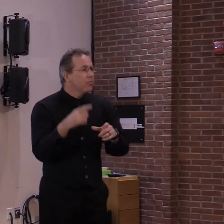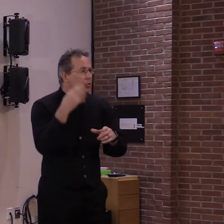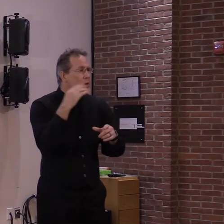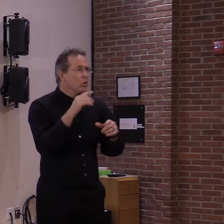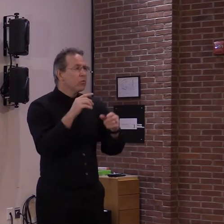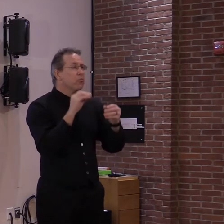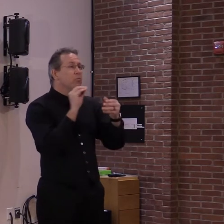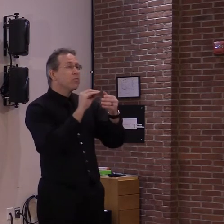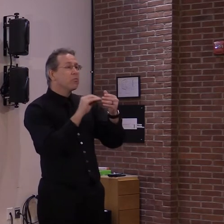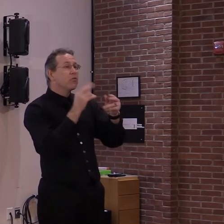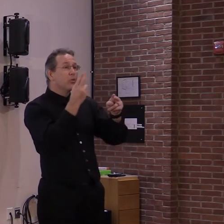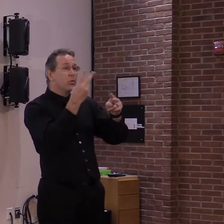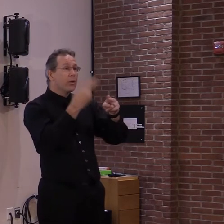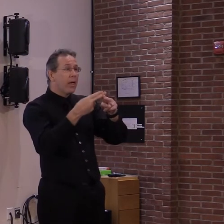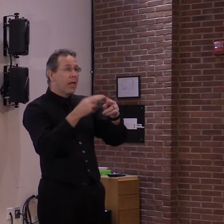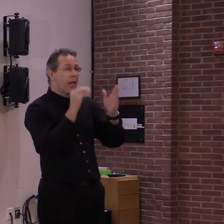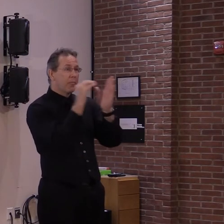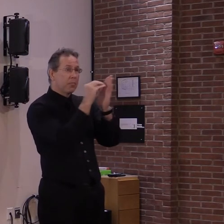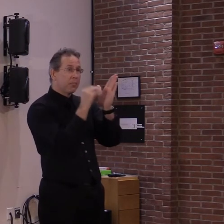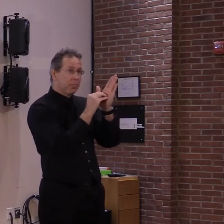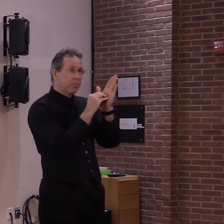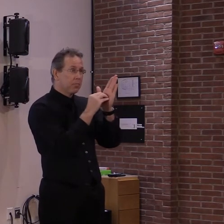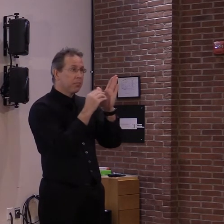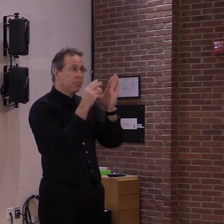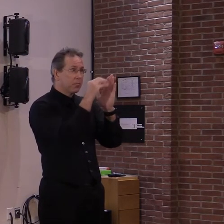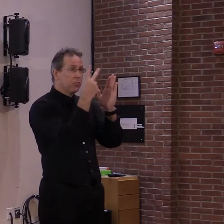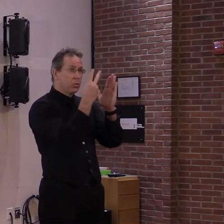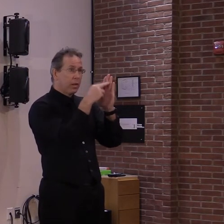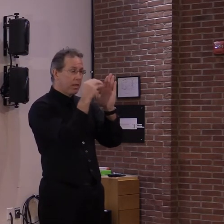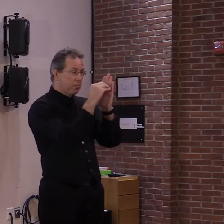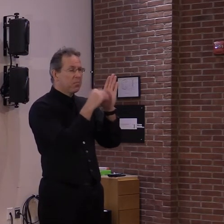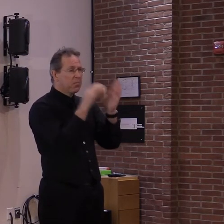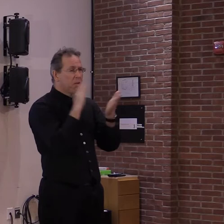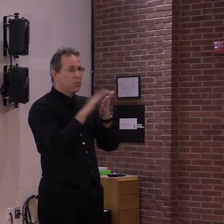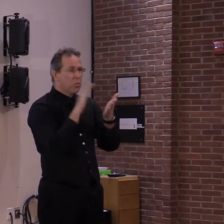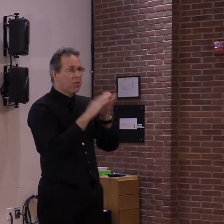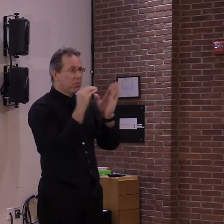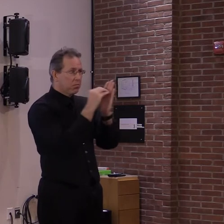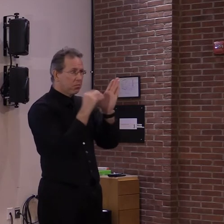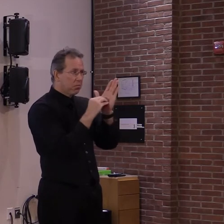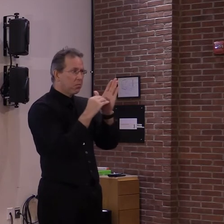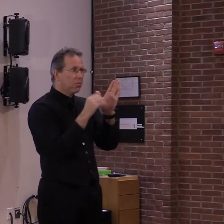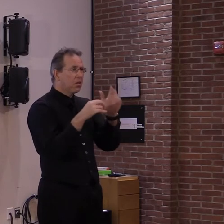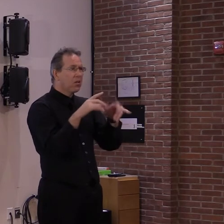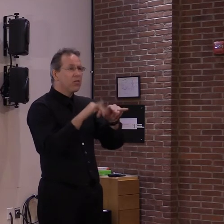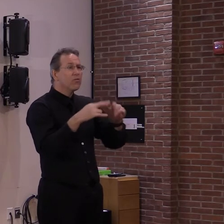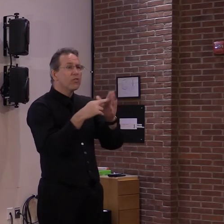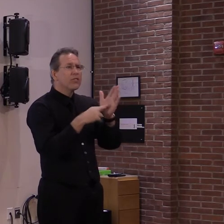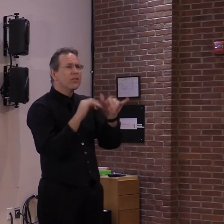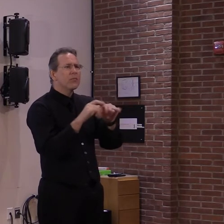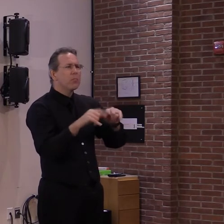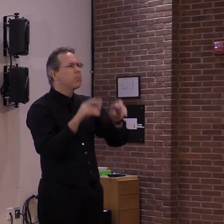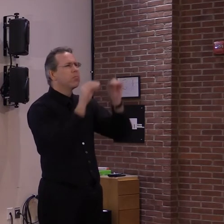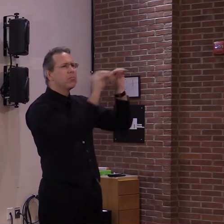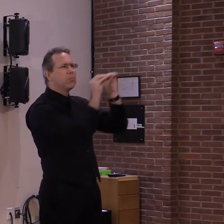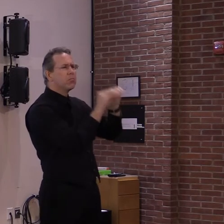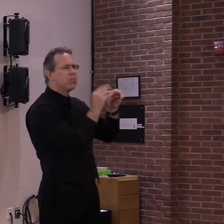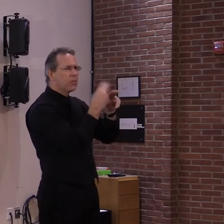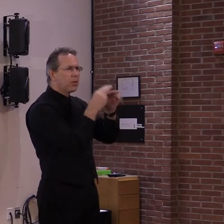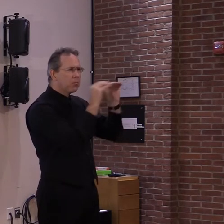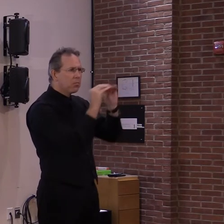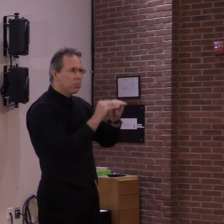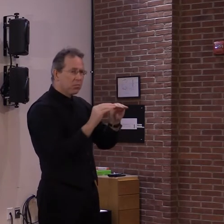registration process, but you could register at, at the same time. It, am I making myself clear on that?